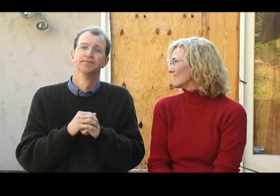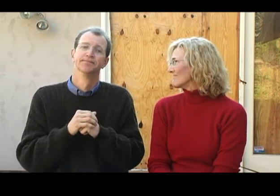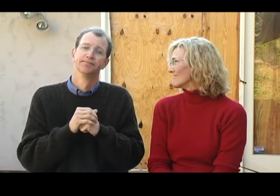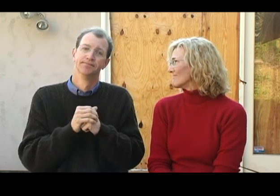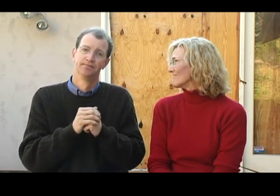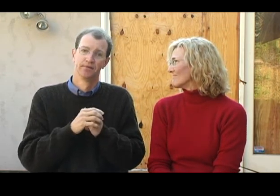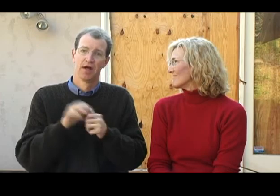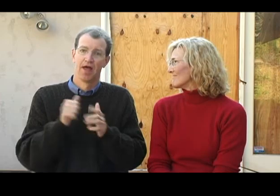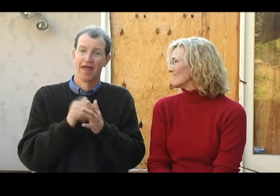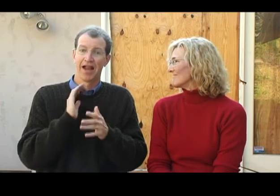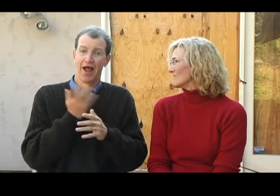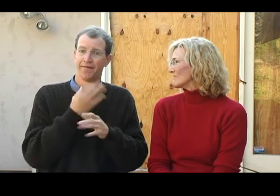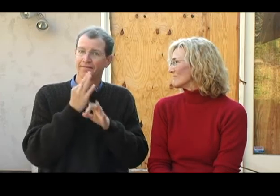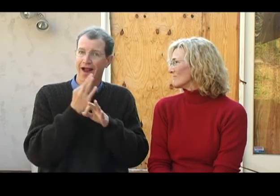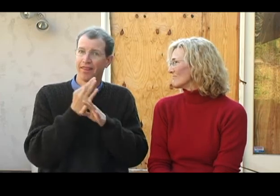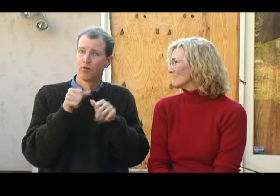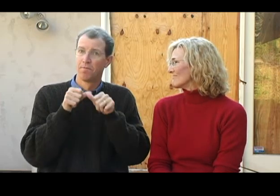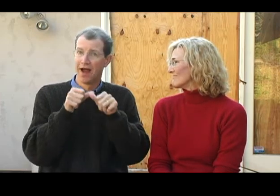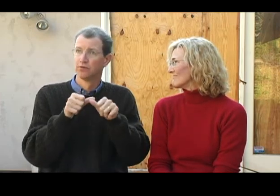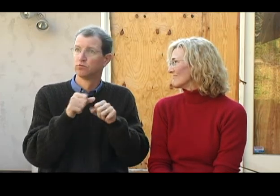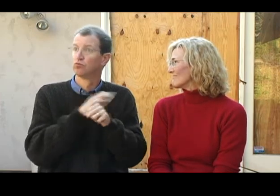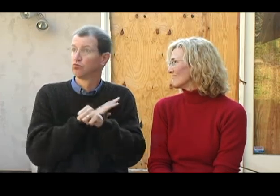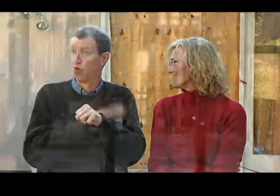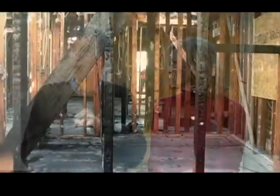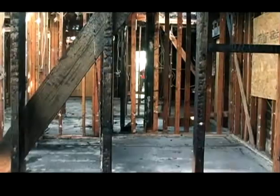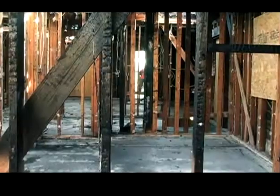that our faith remains strong.